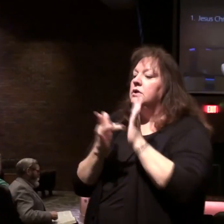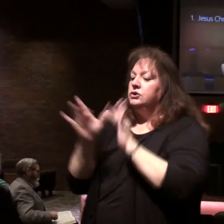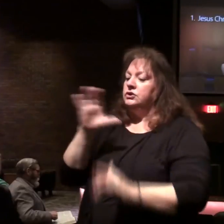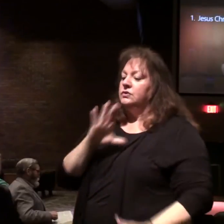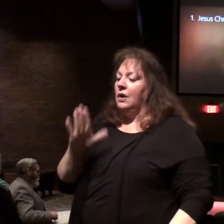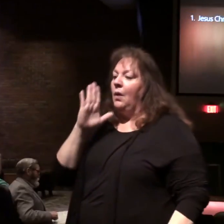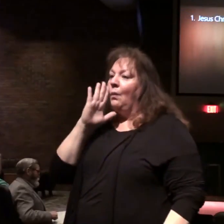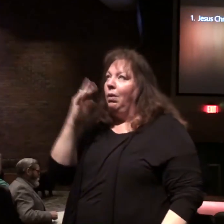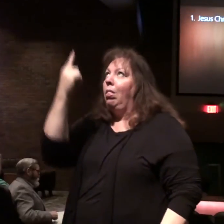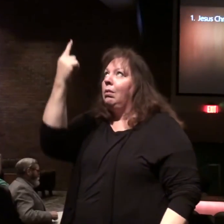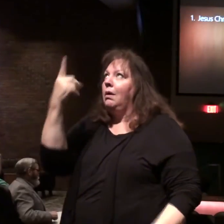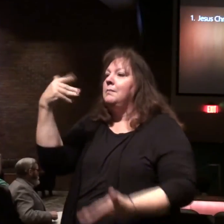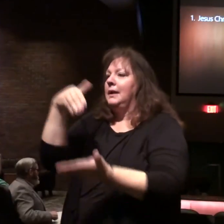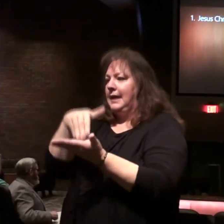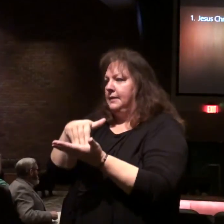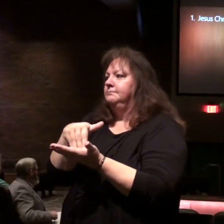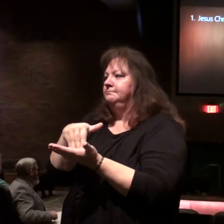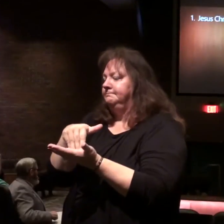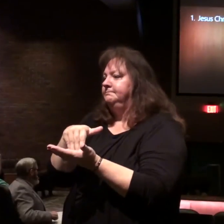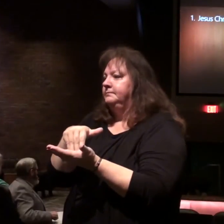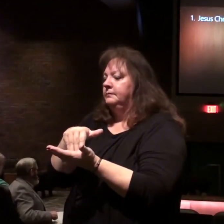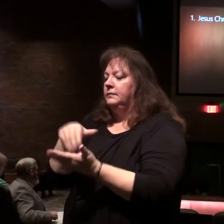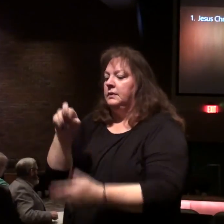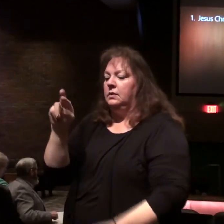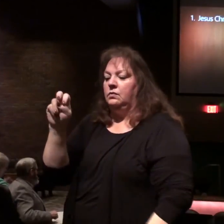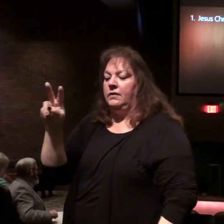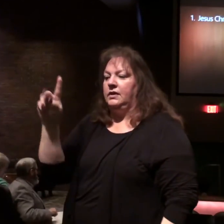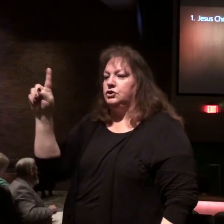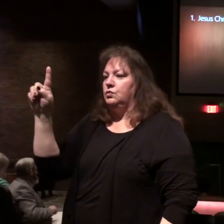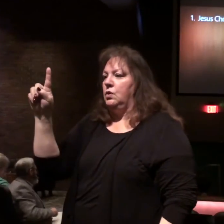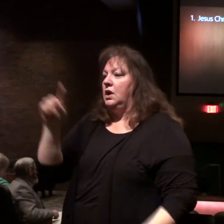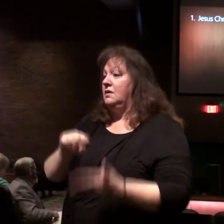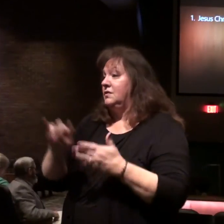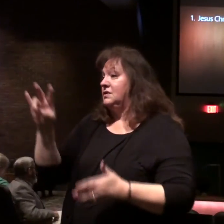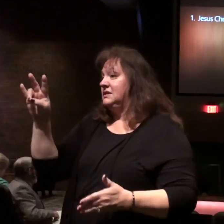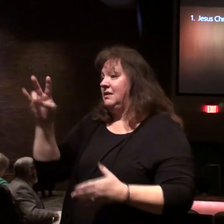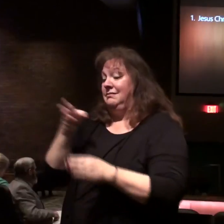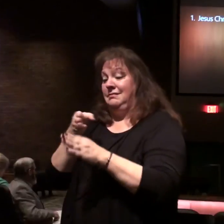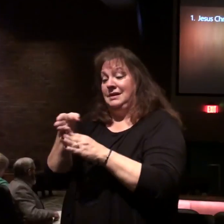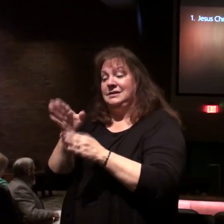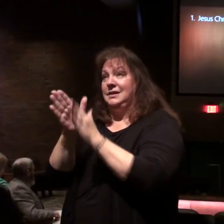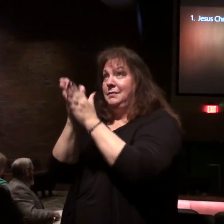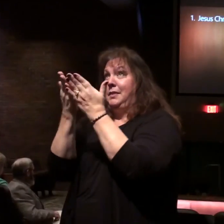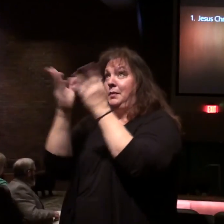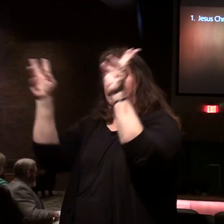is coming again as we saw in Revelation chapter 1 verse 7 that's the theme of the book